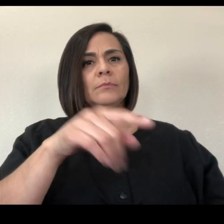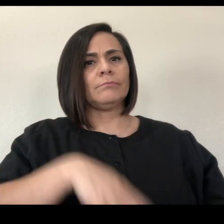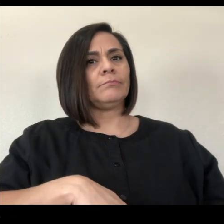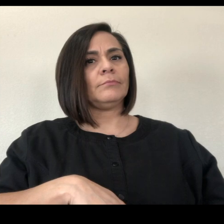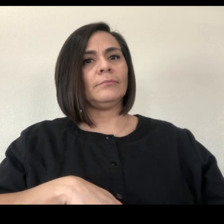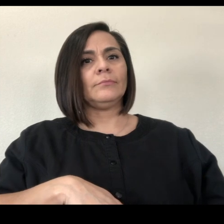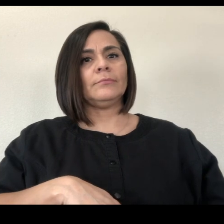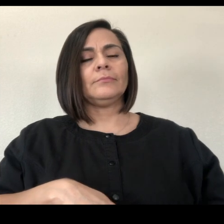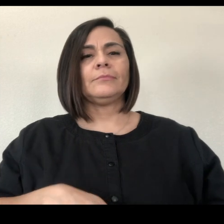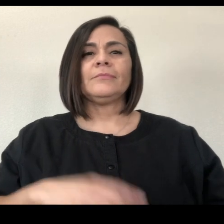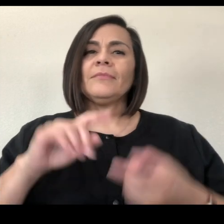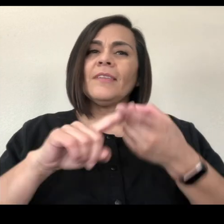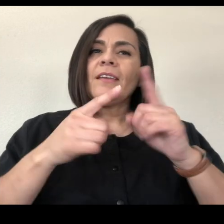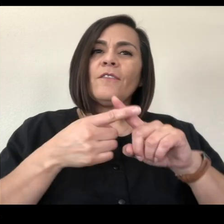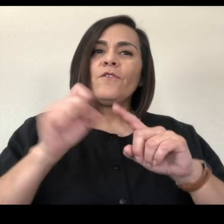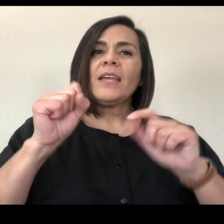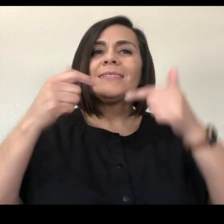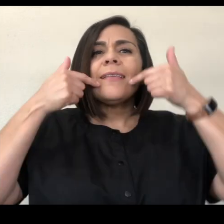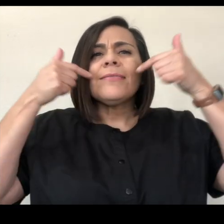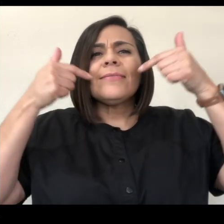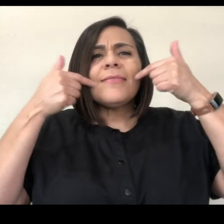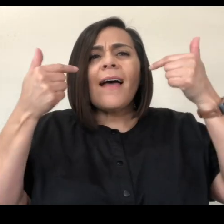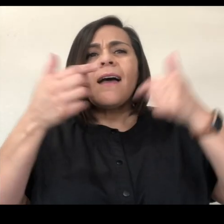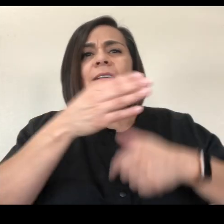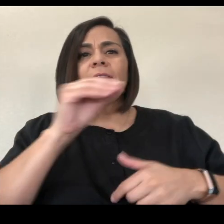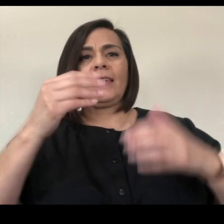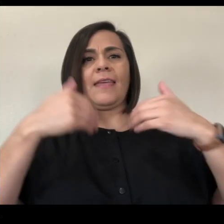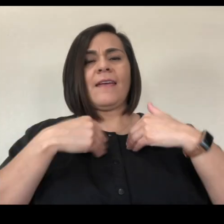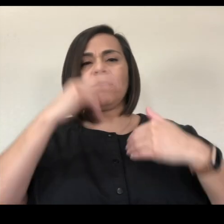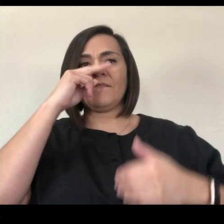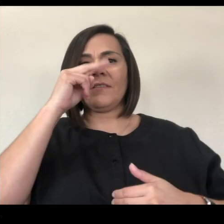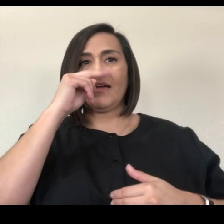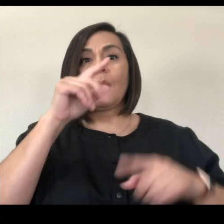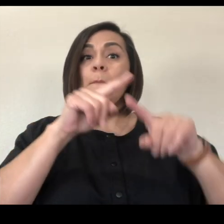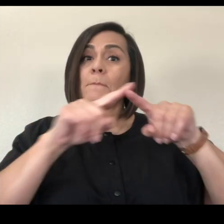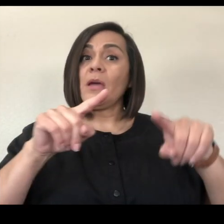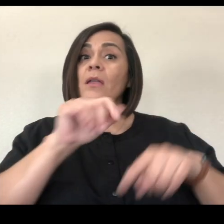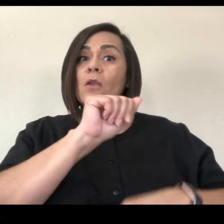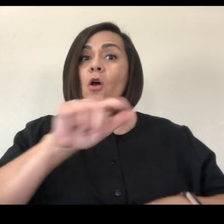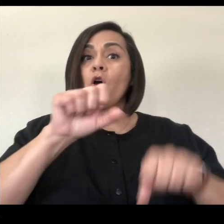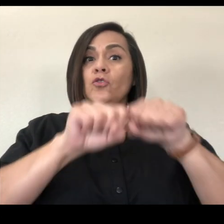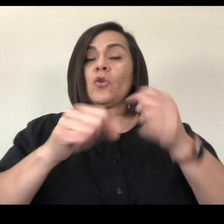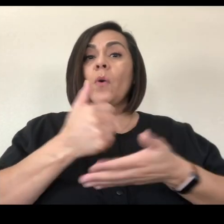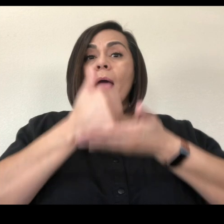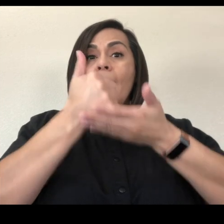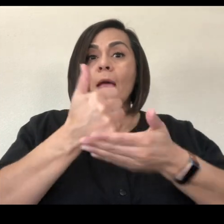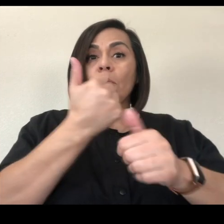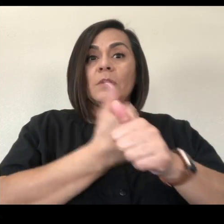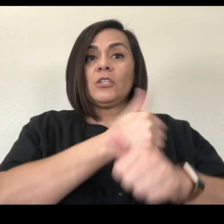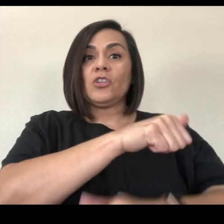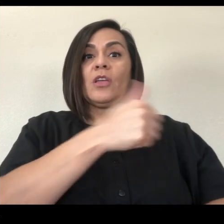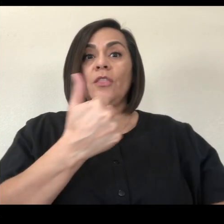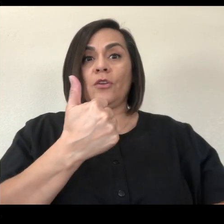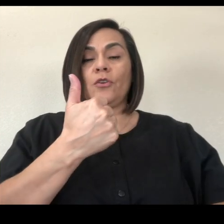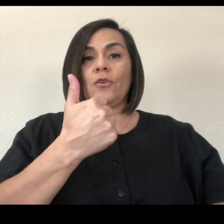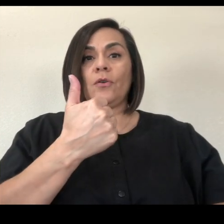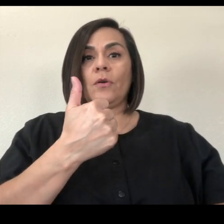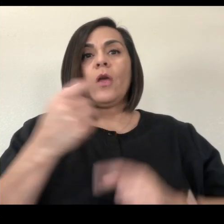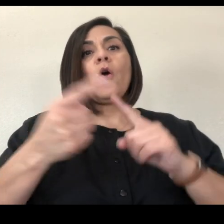Friends laugh and have fun, but they also help each other during tough times. When I'm feeling bad,